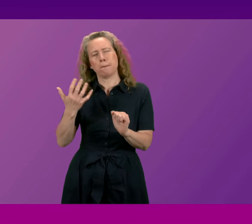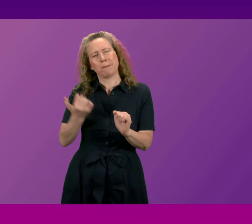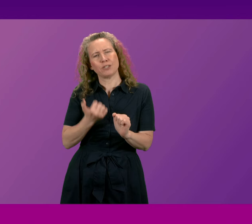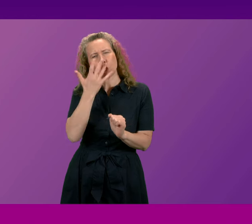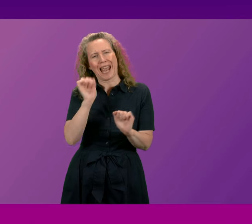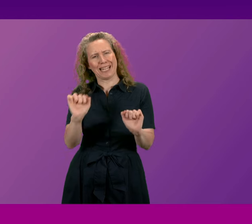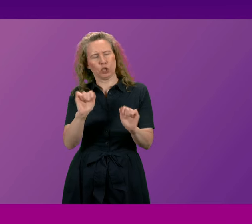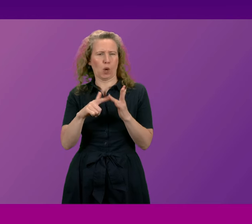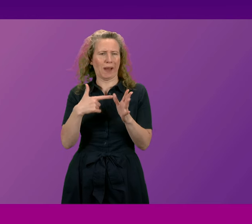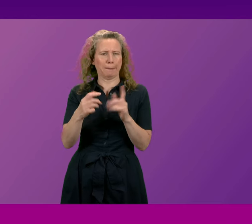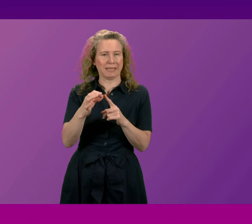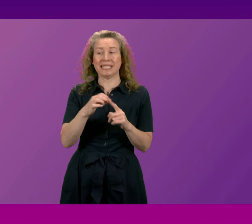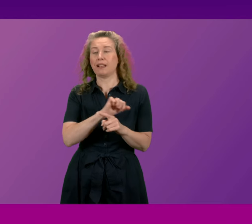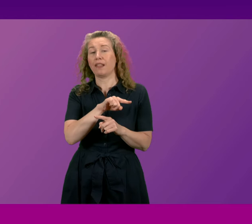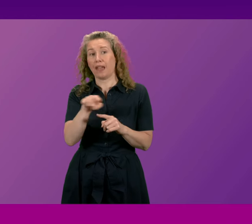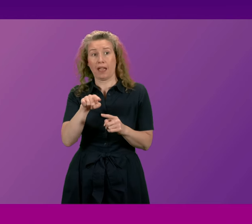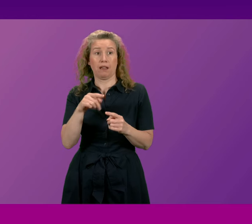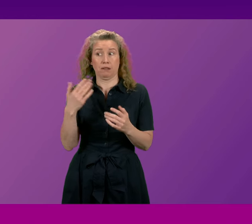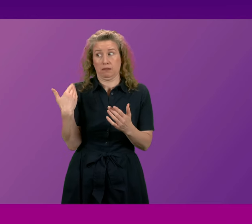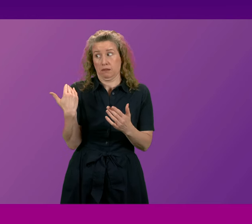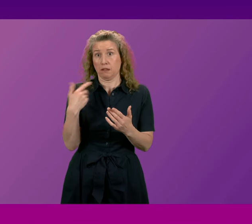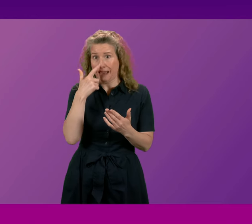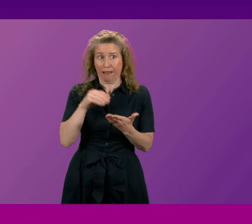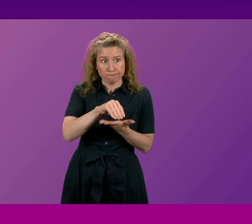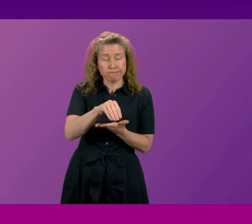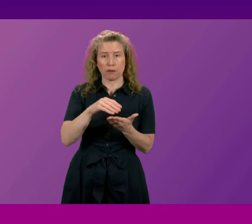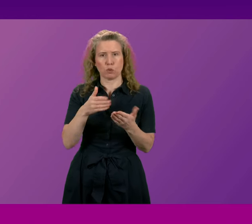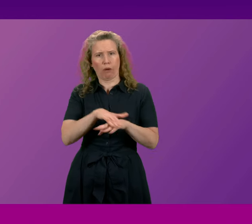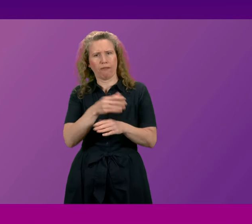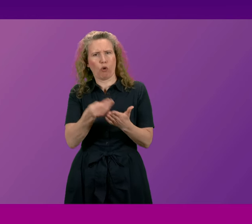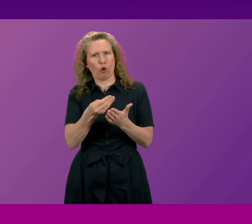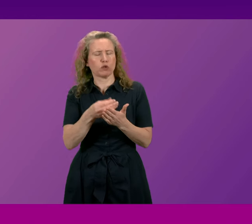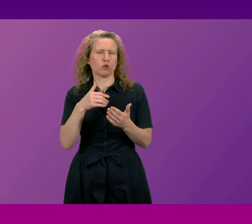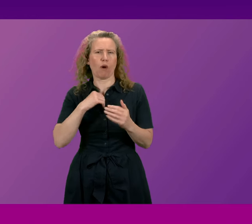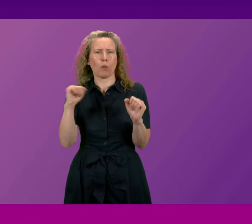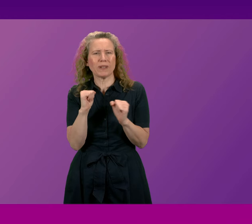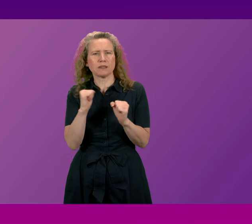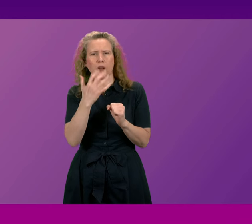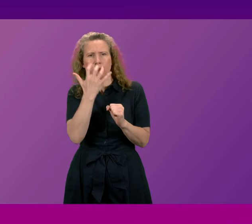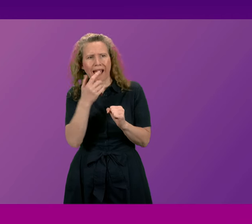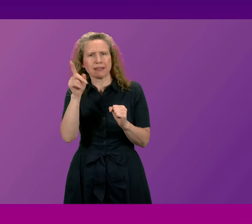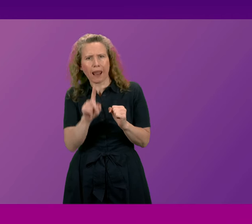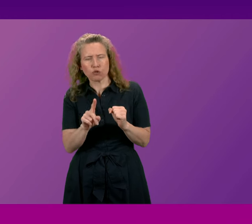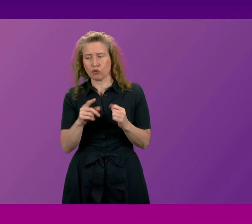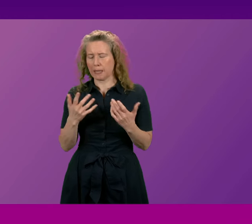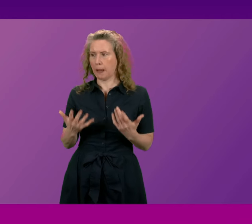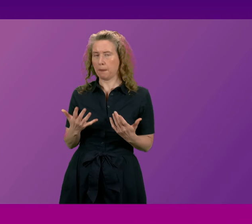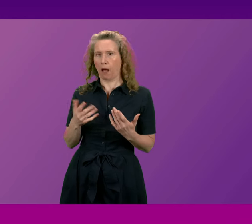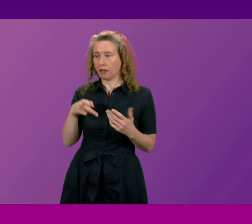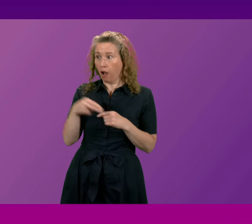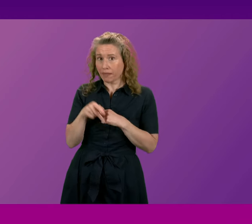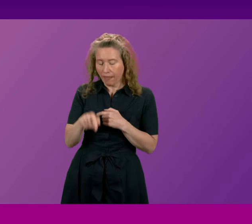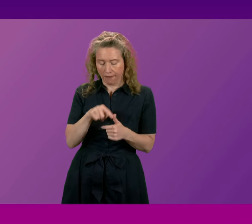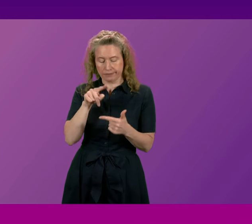winter heating payment this represents a 90% cut to our devolved budget for delivering a universal payment this is another example